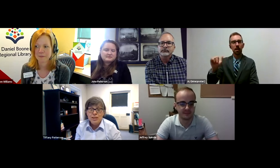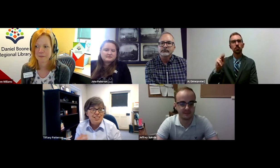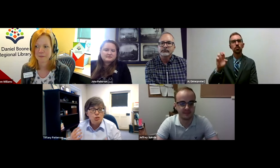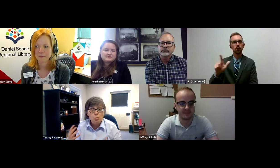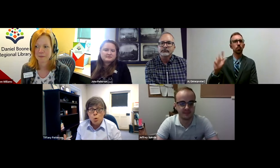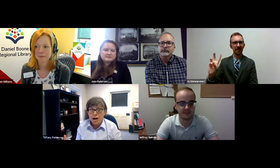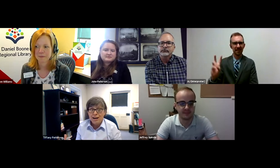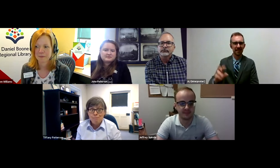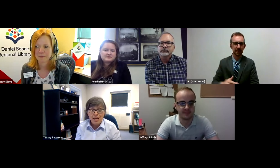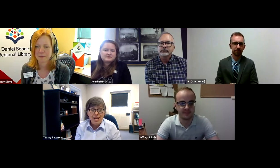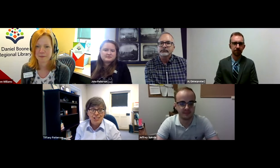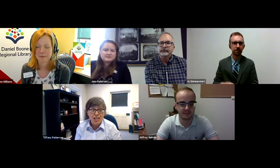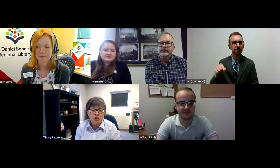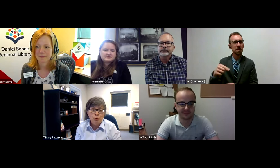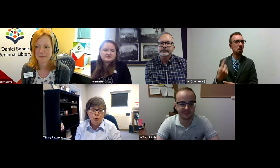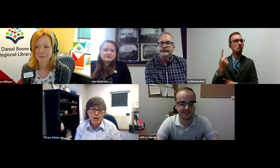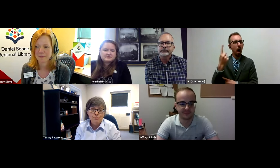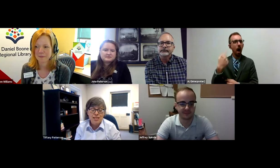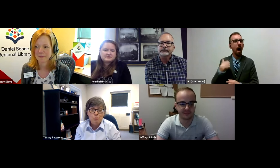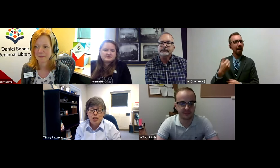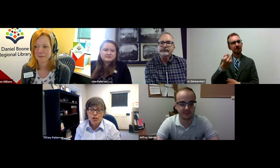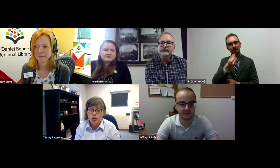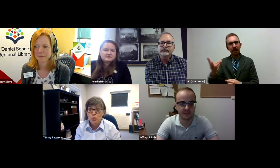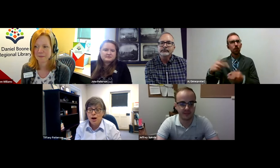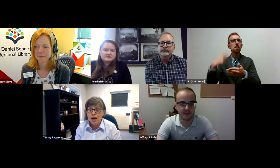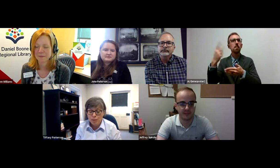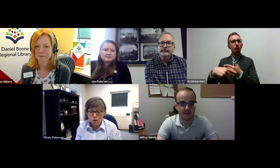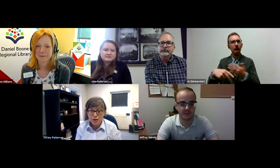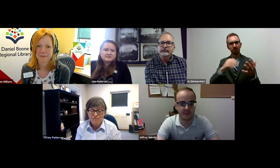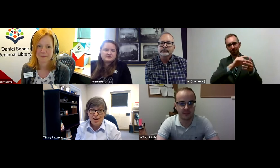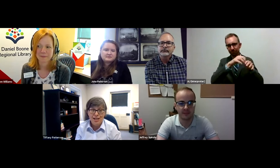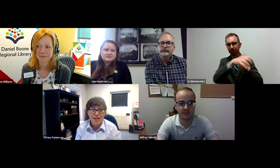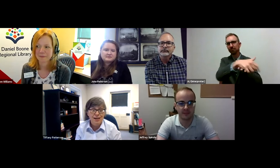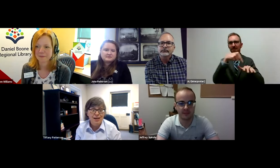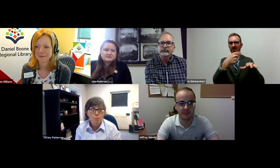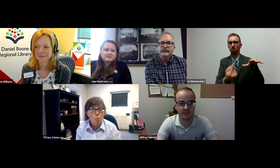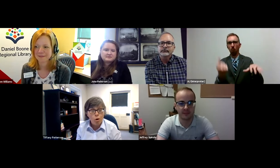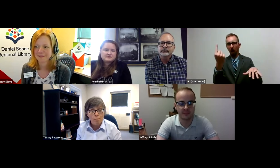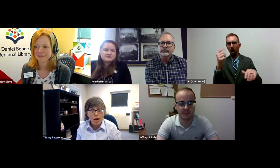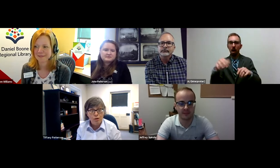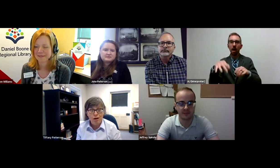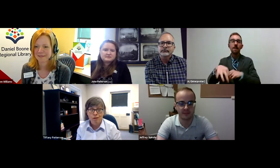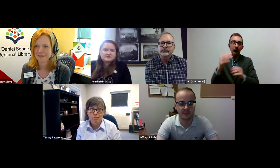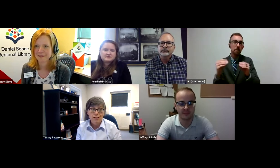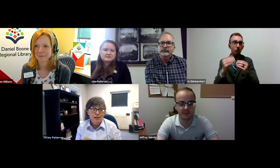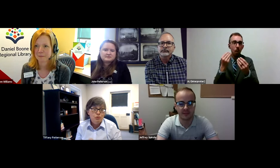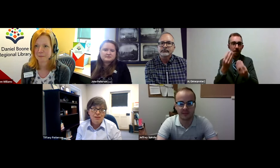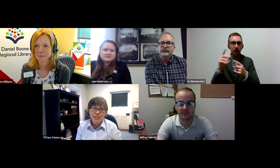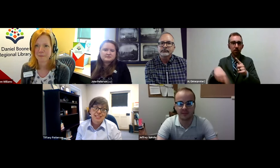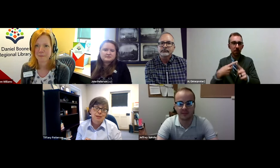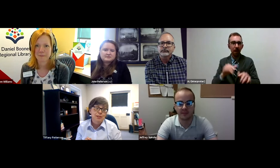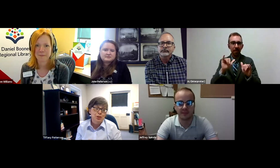This is just one of many educational programs that we do. I mean you can find more about our